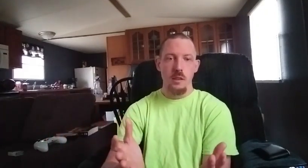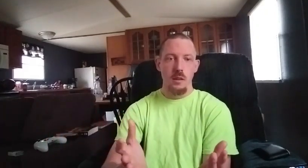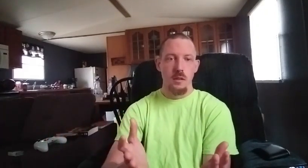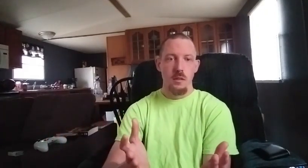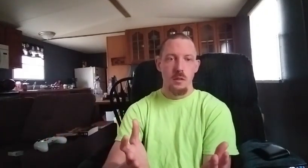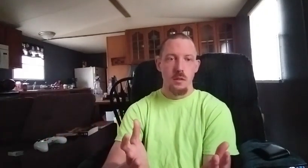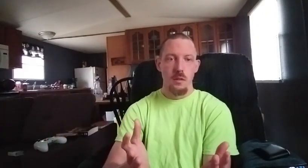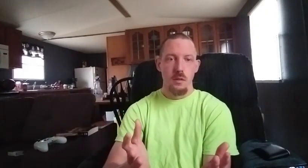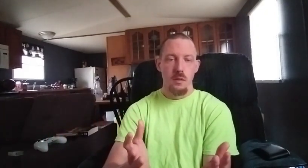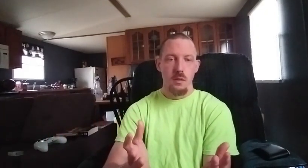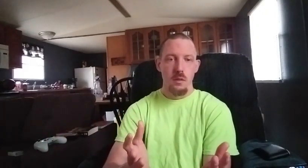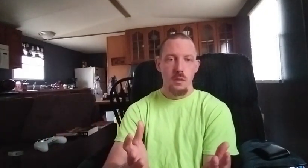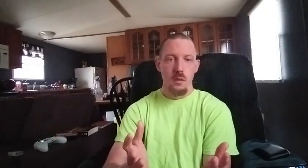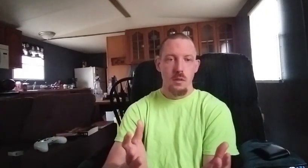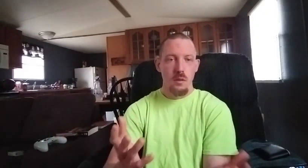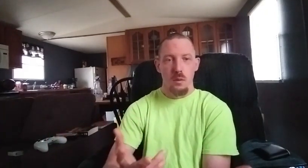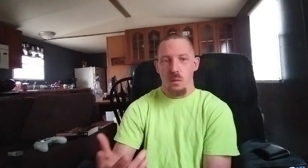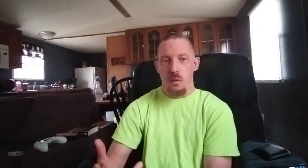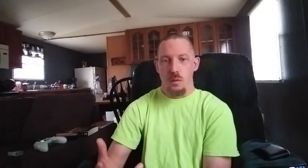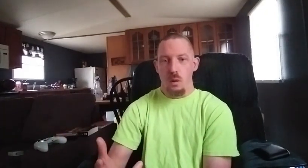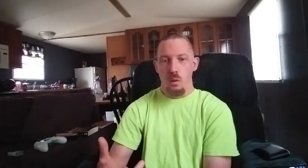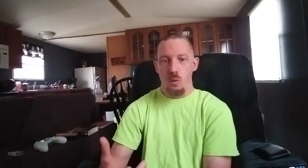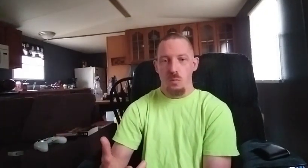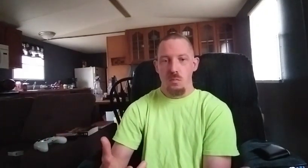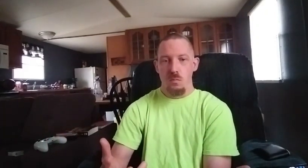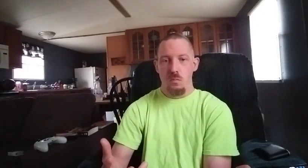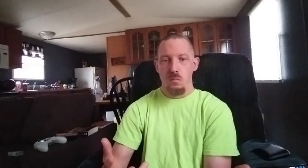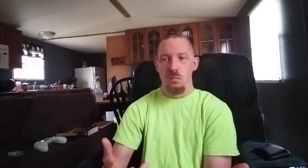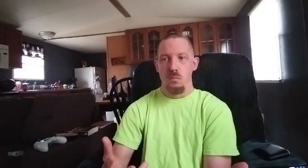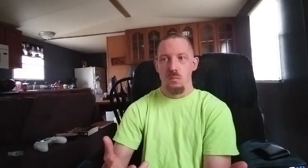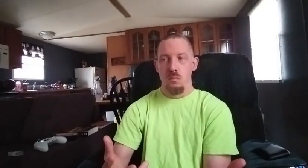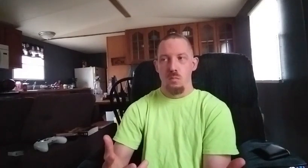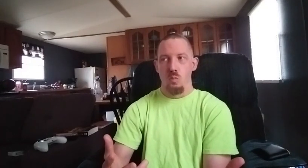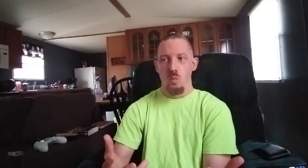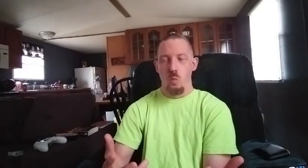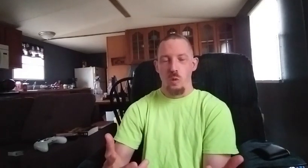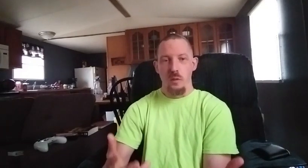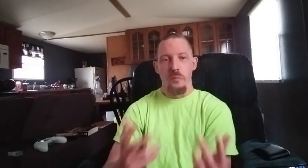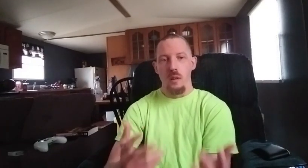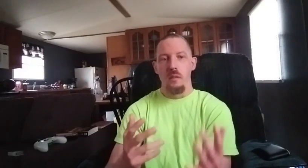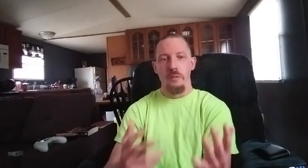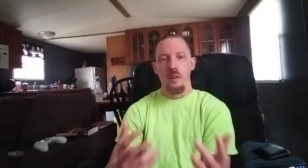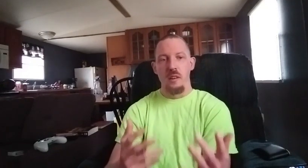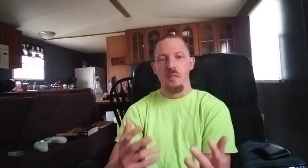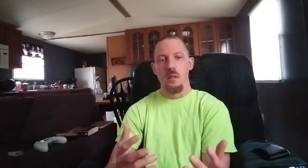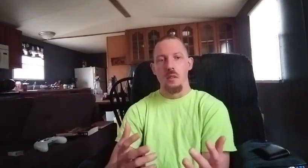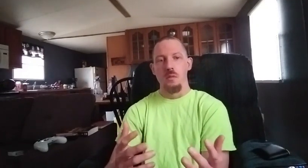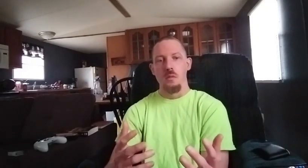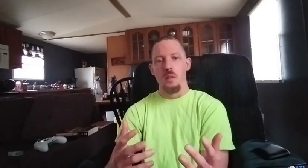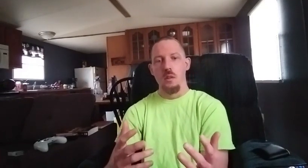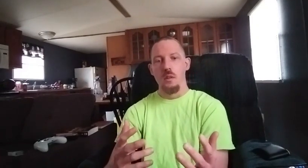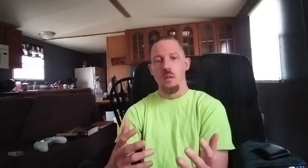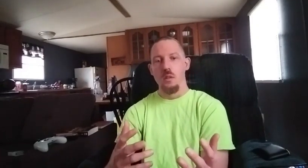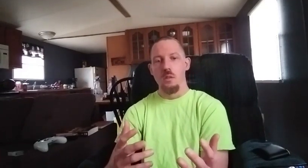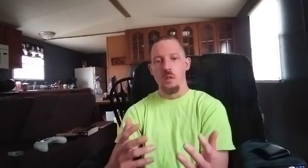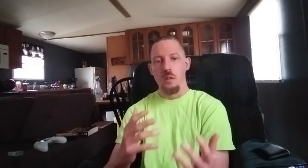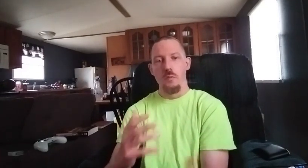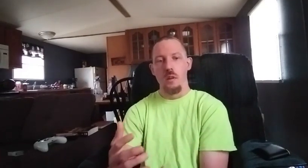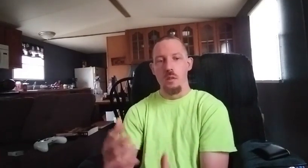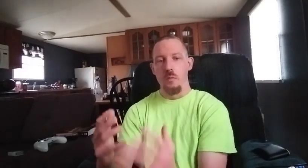so when you fill it fill out things and you keep failing and